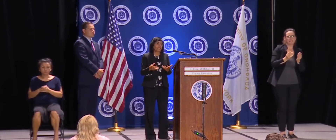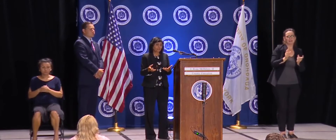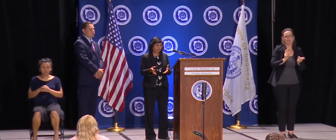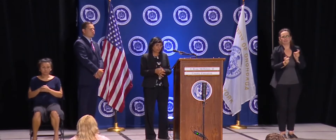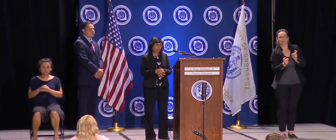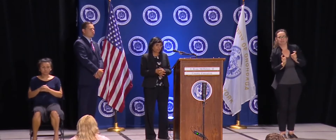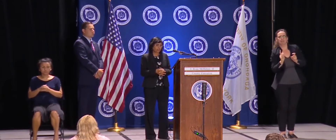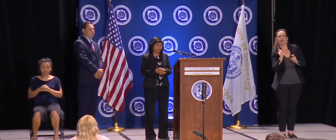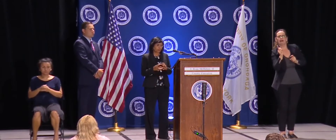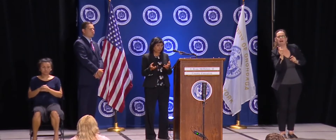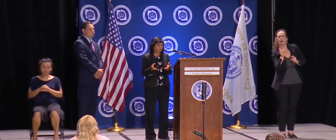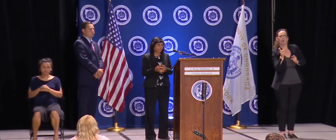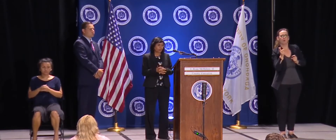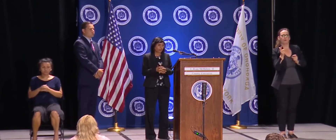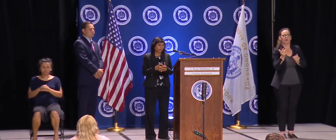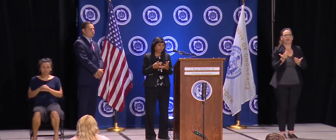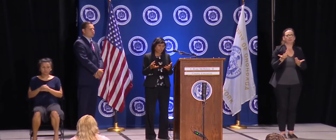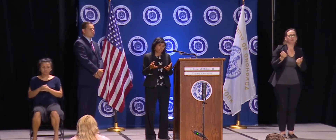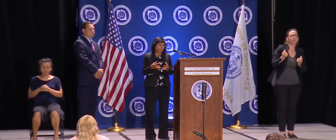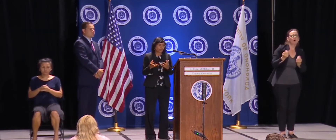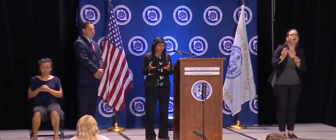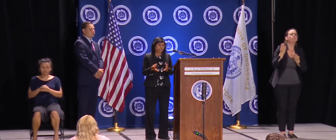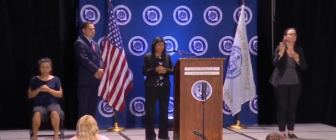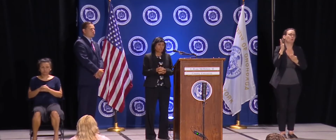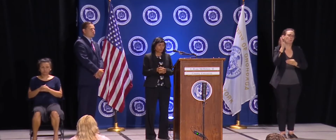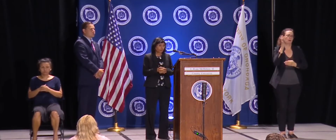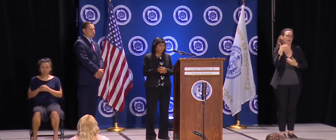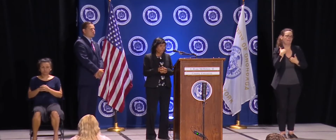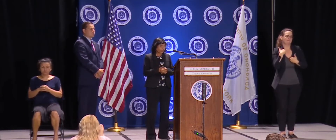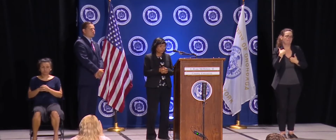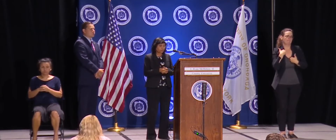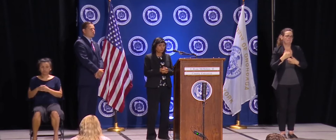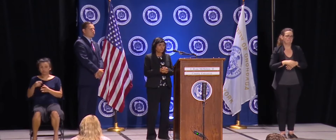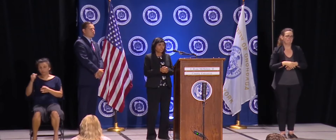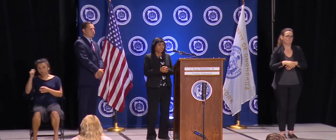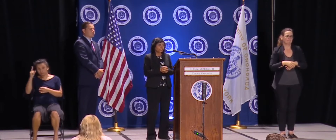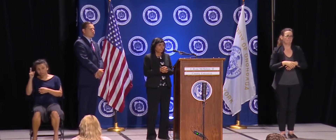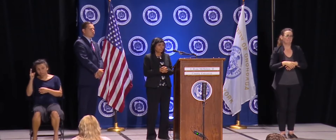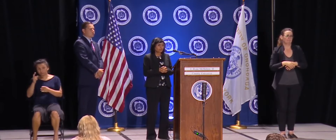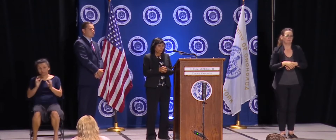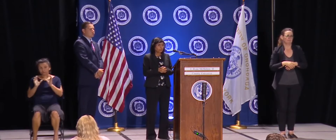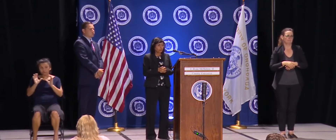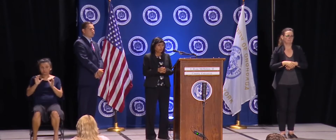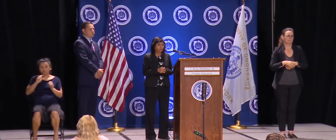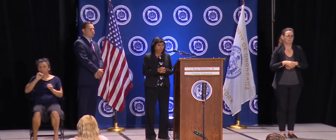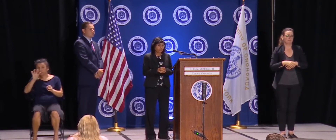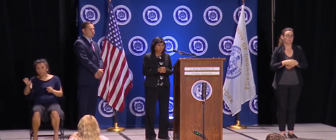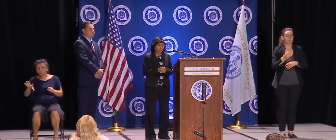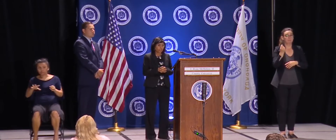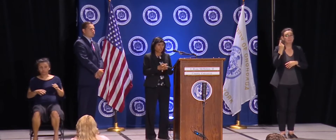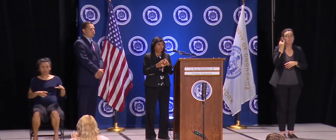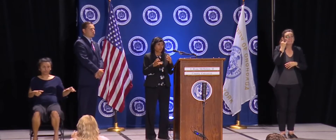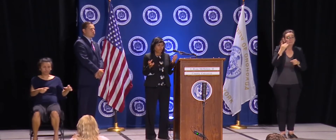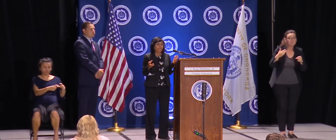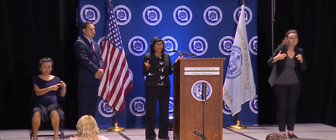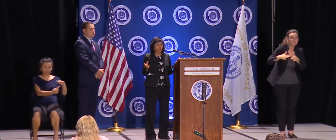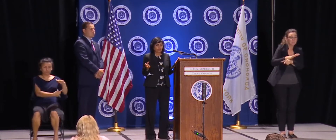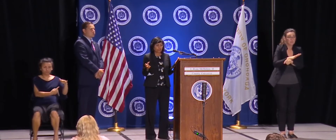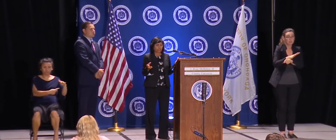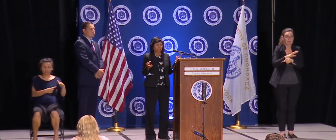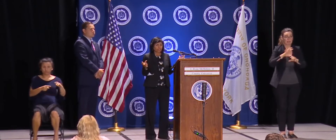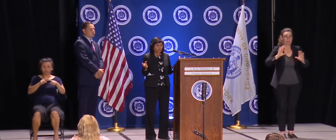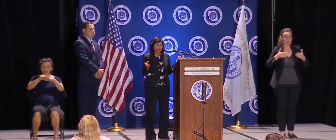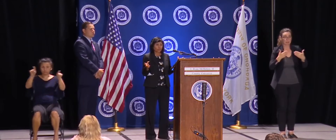then we make the recommendation. So right now when we say quarantine the whole classroom, that is very important for us to see what